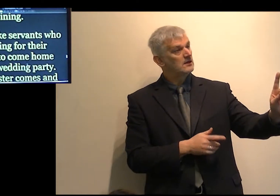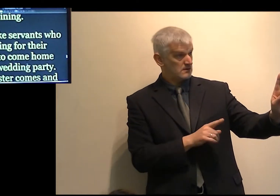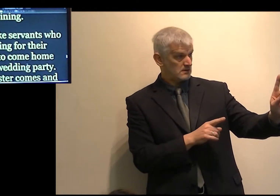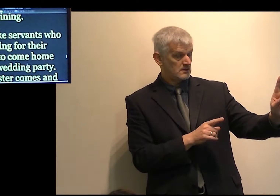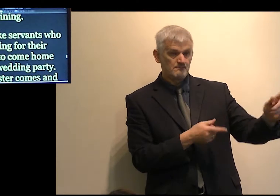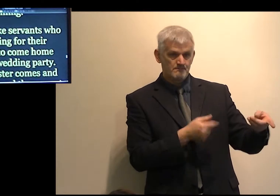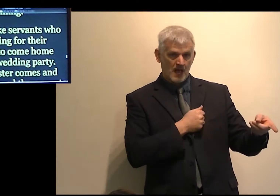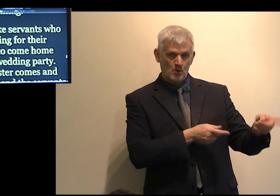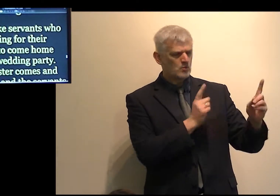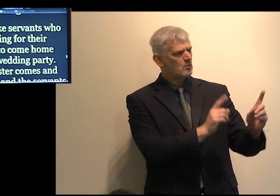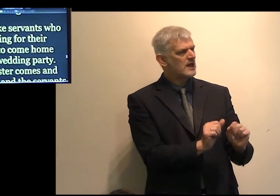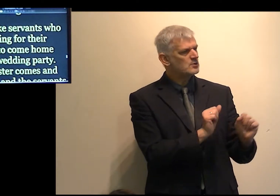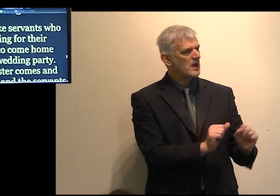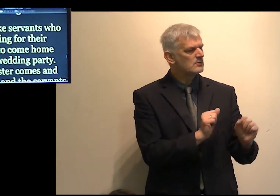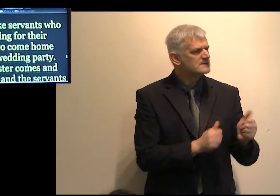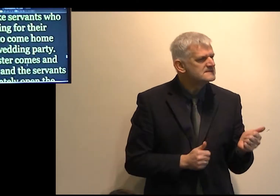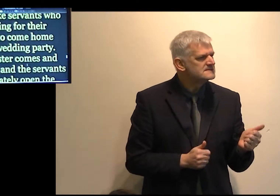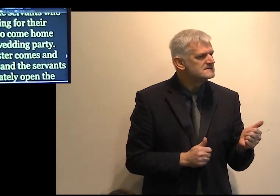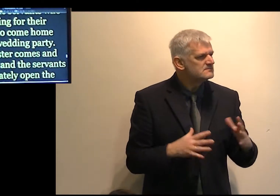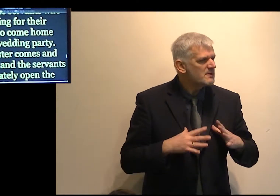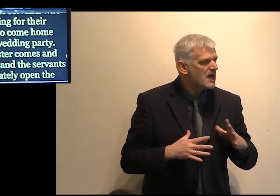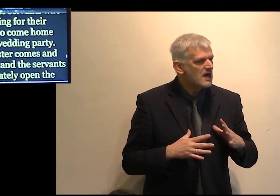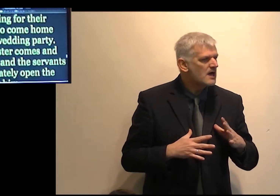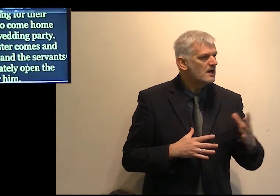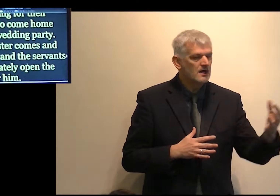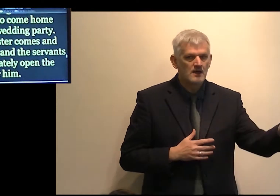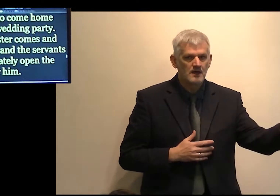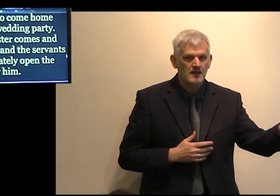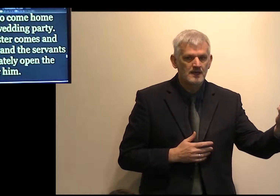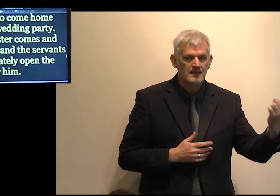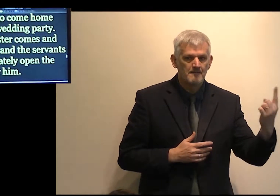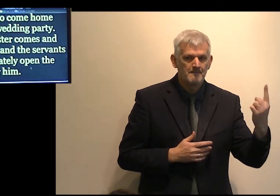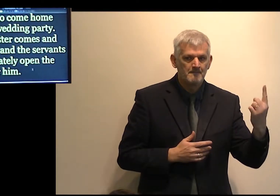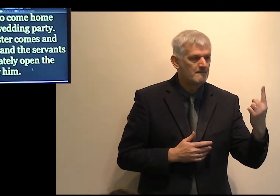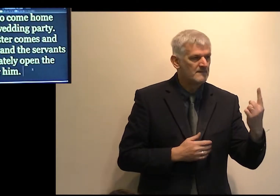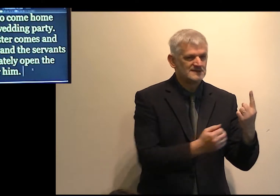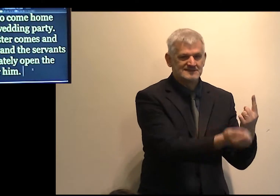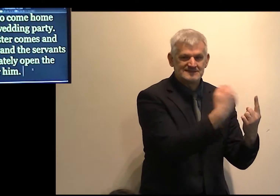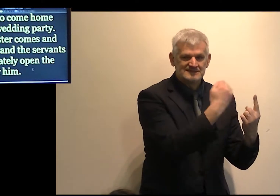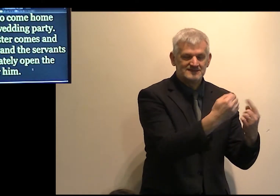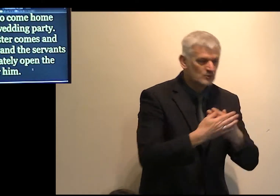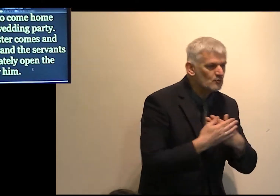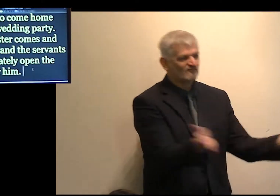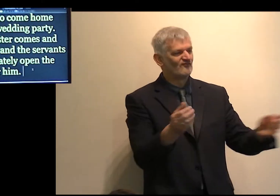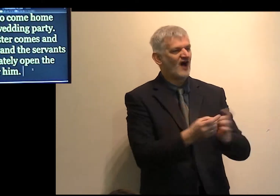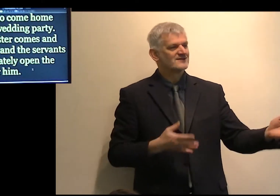cometh, and knocketh, they may open unto him immediately. Blessed are those servants,